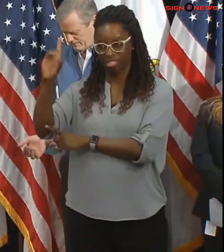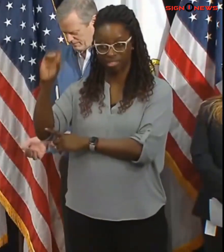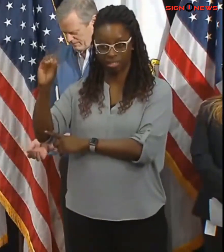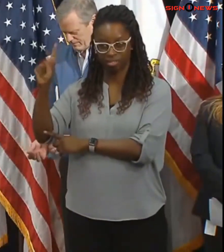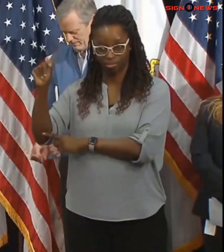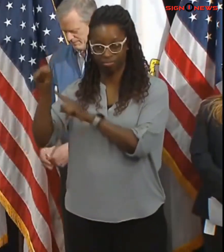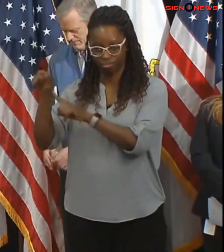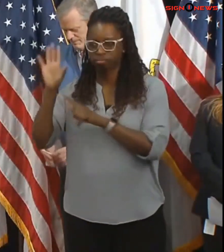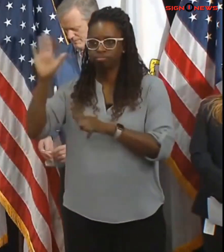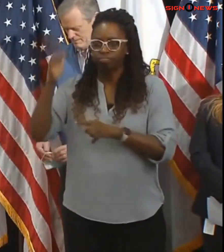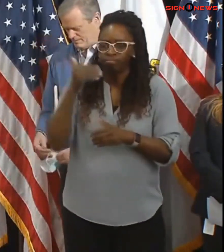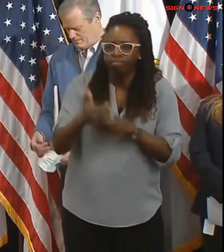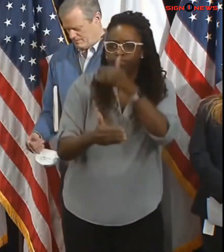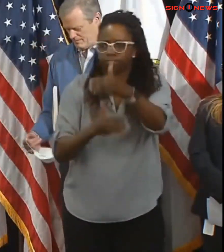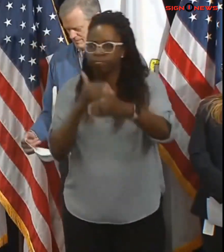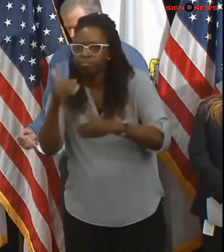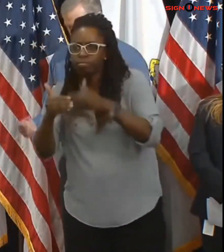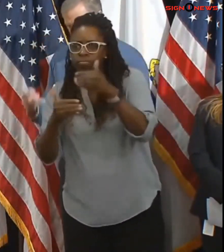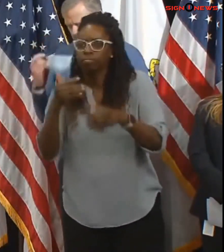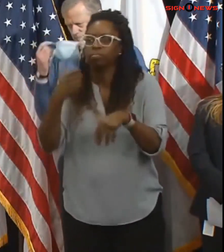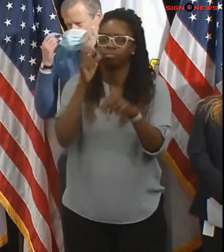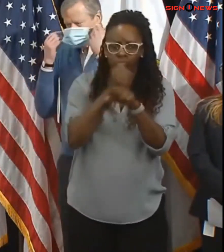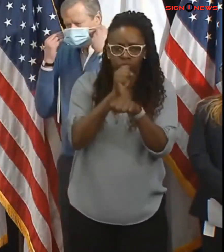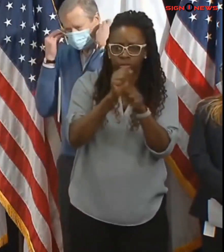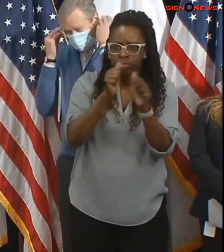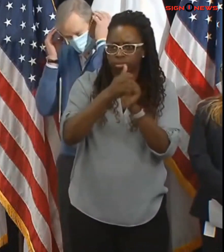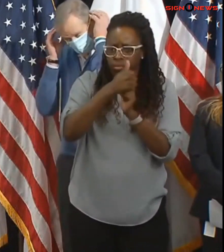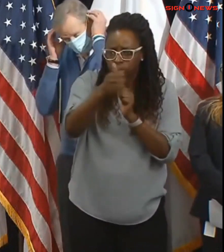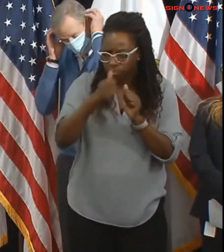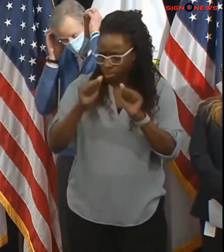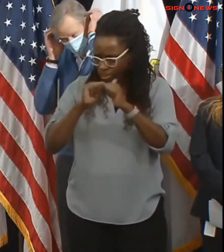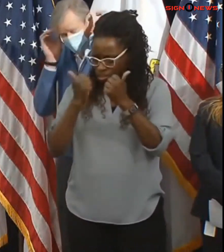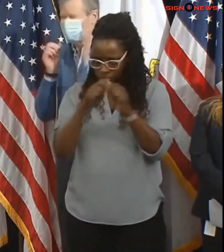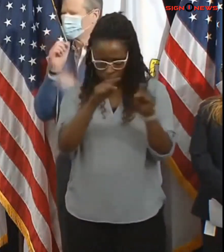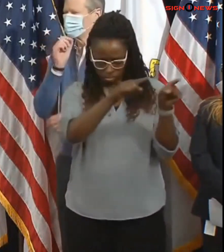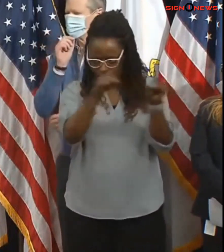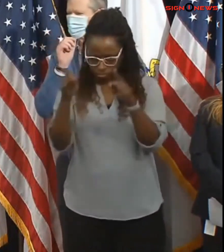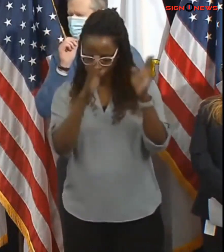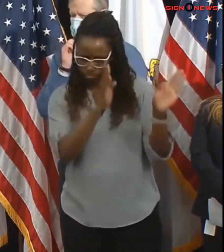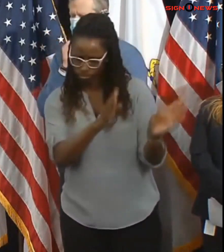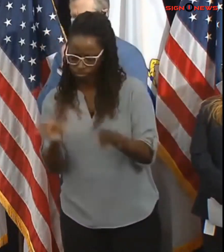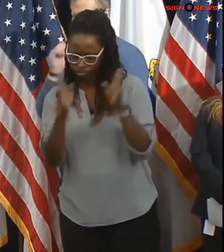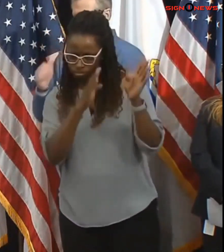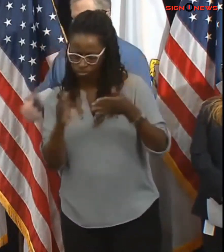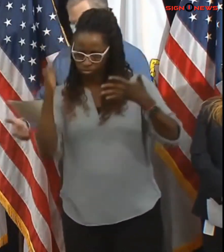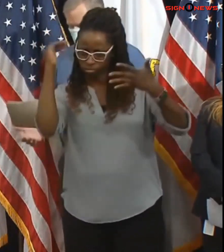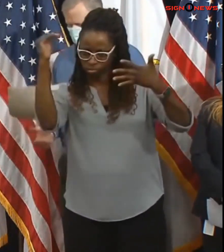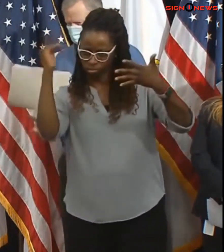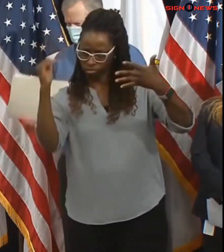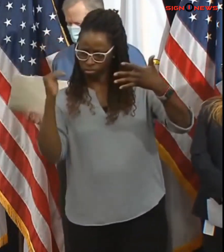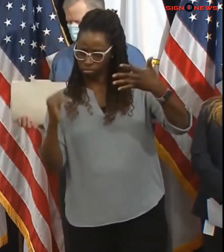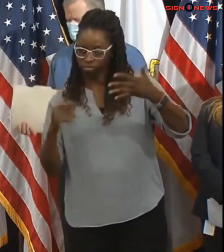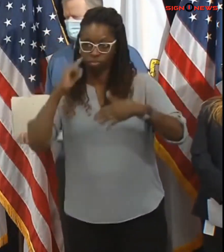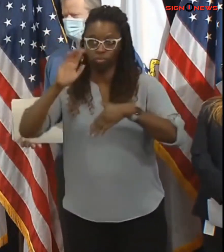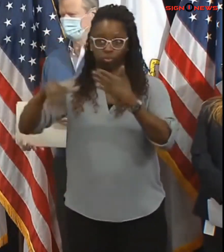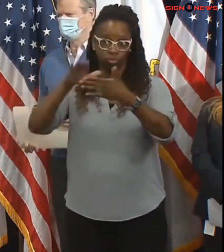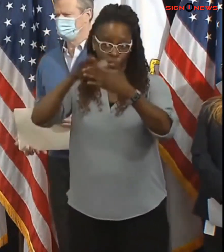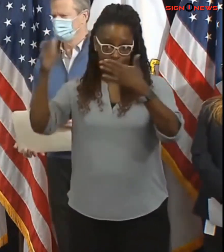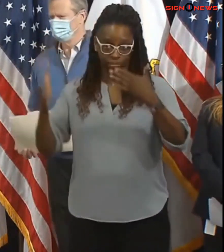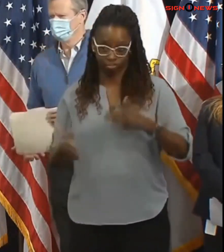prepare for this weekend's storm. First and foremost, we encourage everyone to think of their safety and make smart decisions